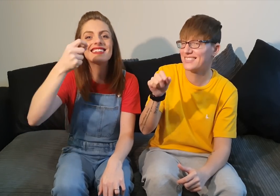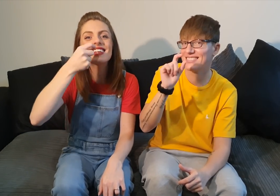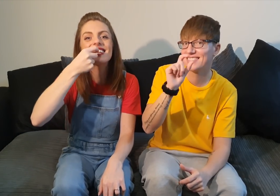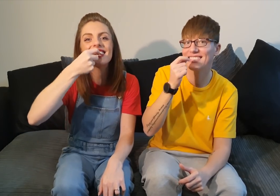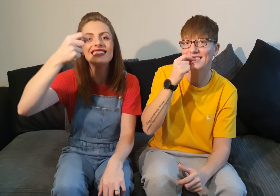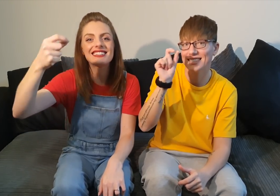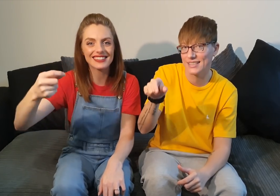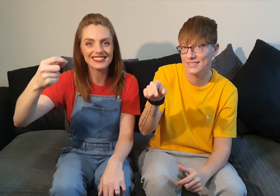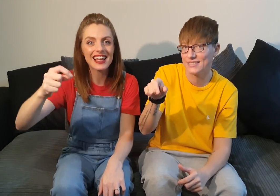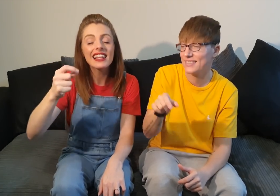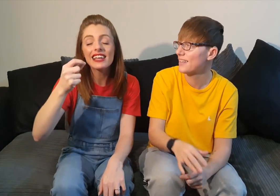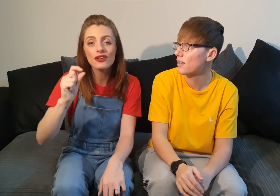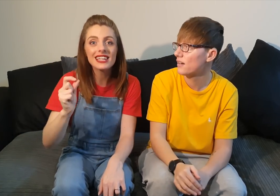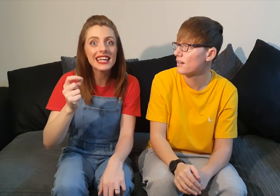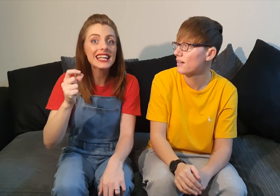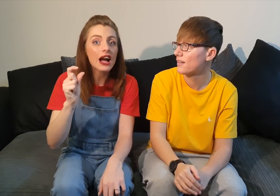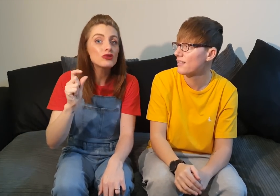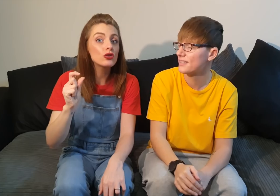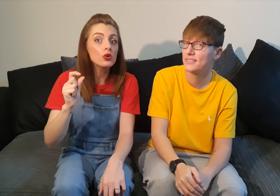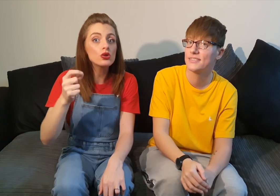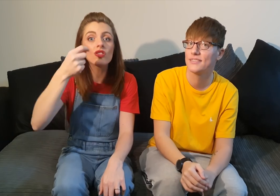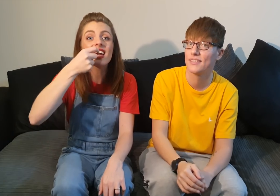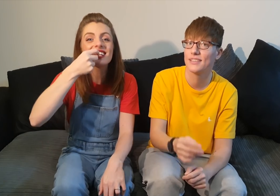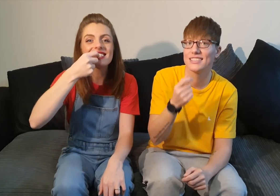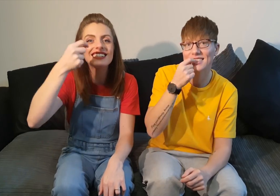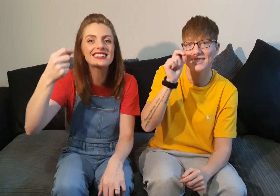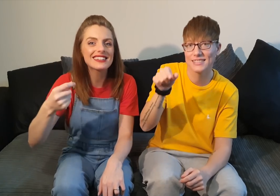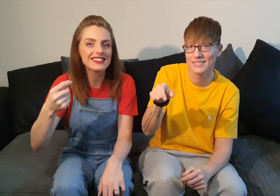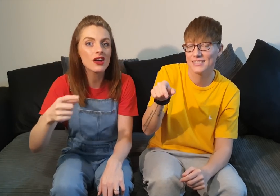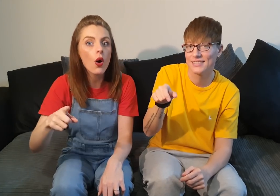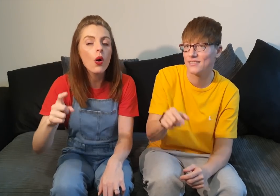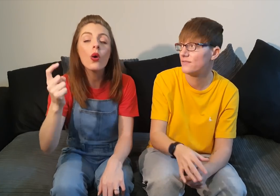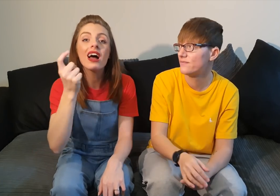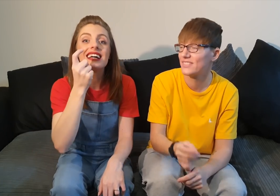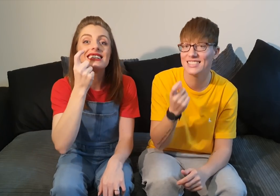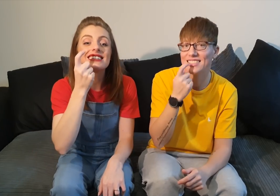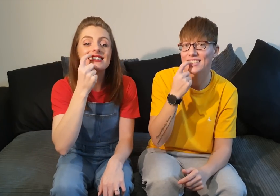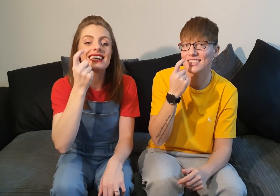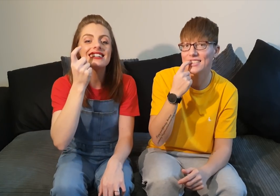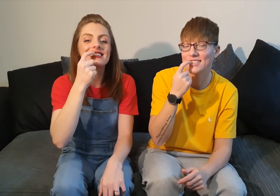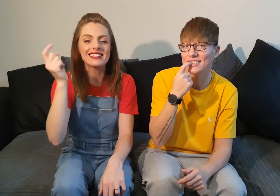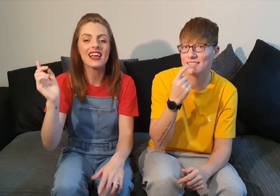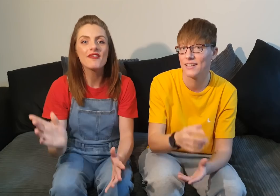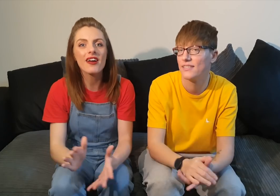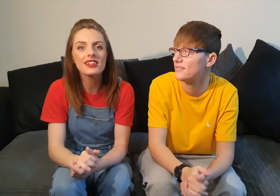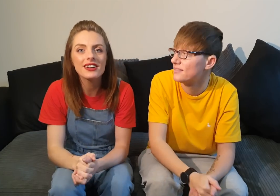is dentist like you're taking out your tooth dentist or dentist very good